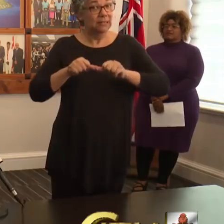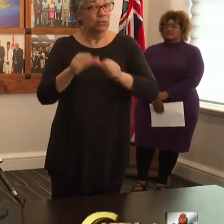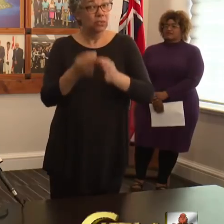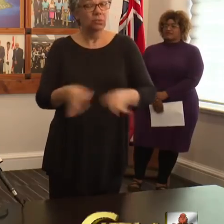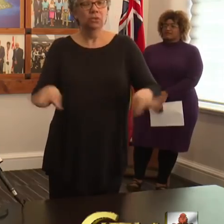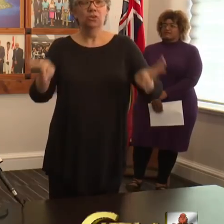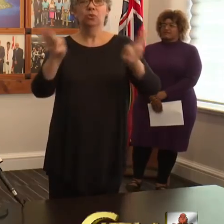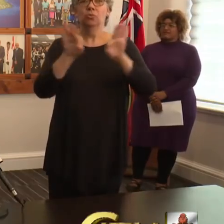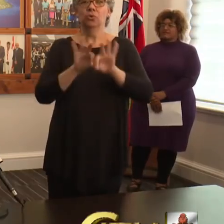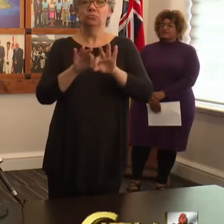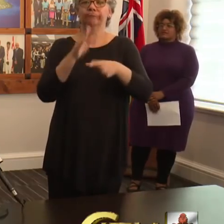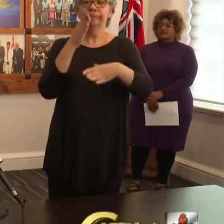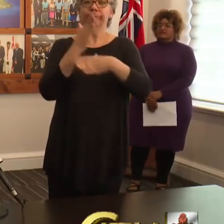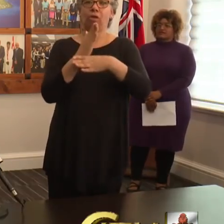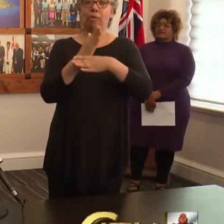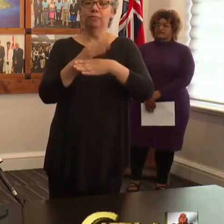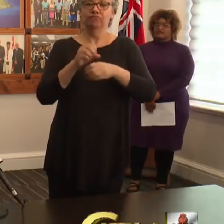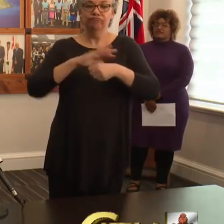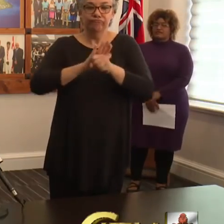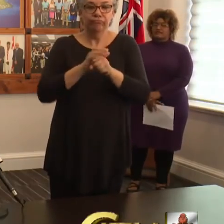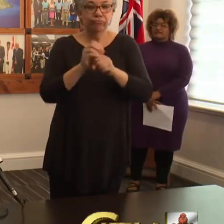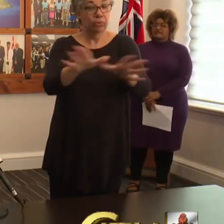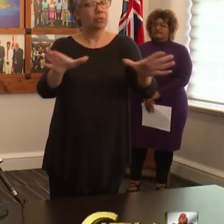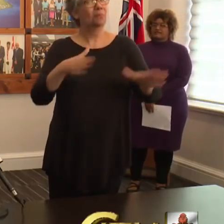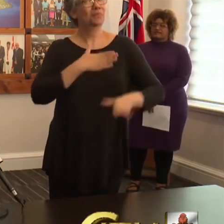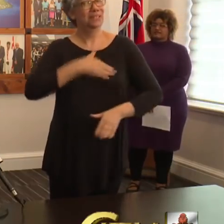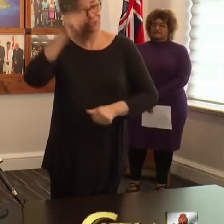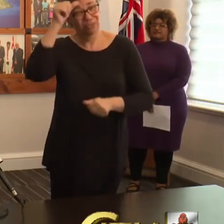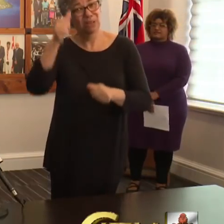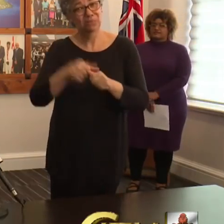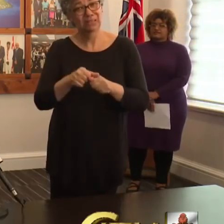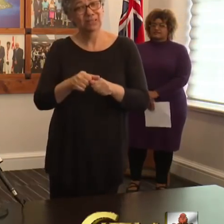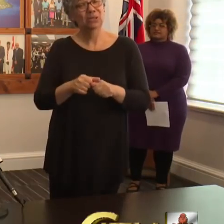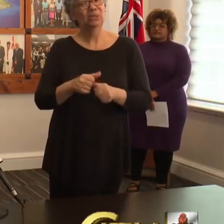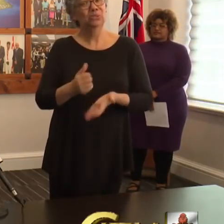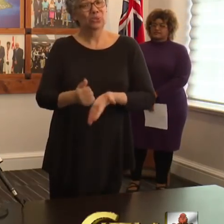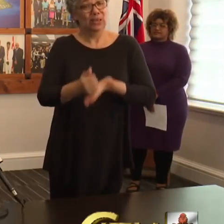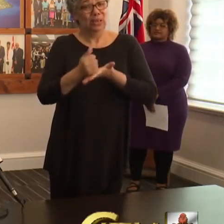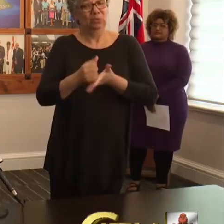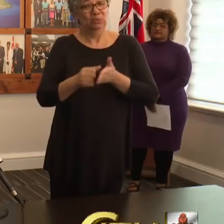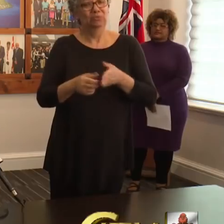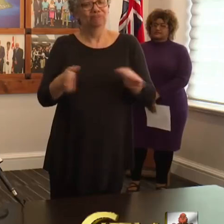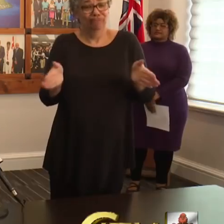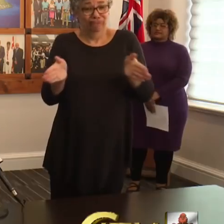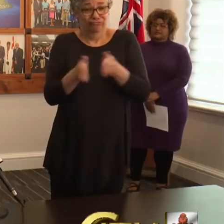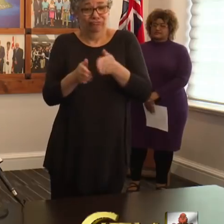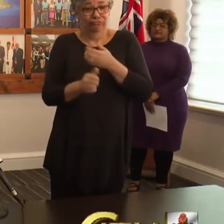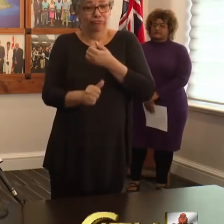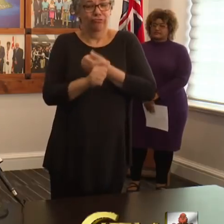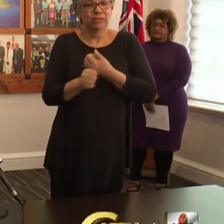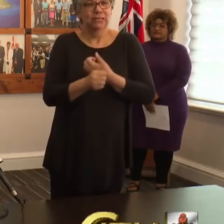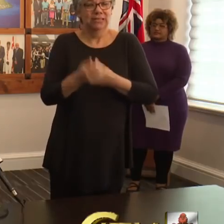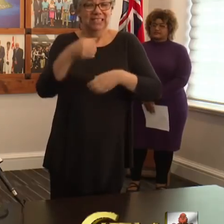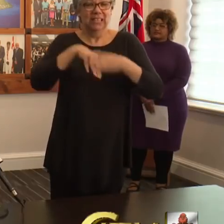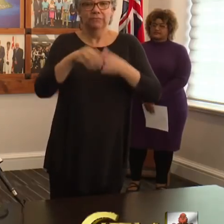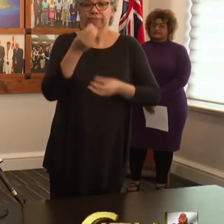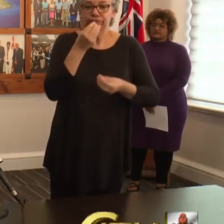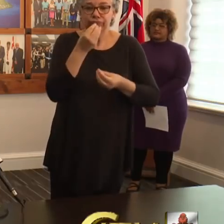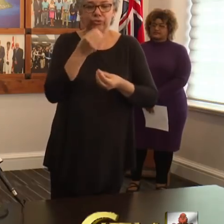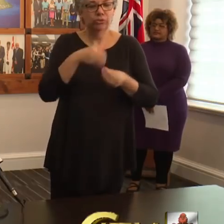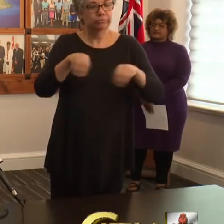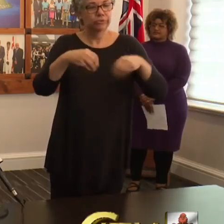vital in containing COVID. And I want to remind everyone that to reduce the risk of COVID and the spreading of it, in grocery stores in particular,